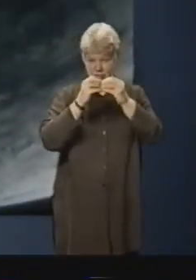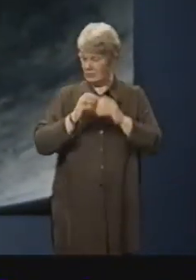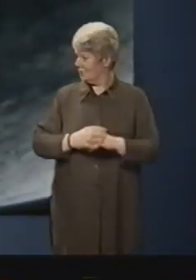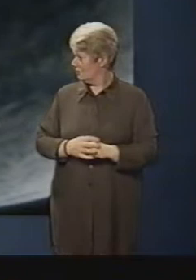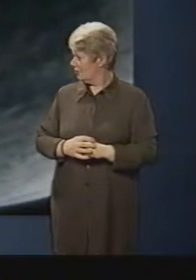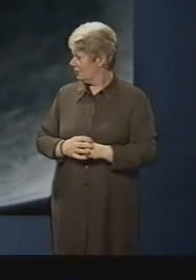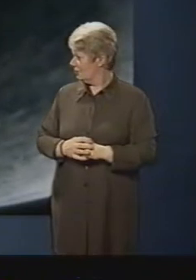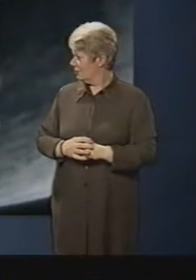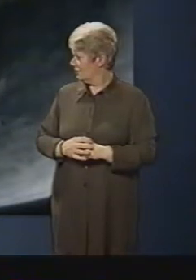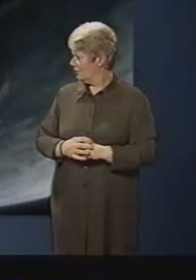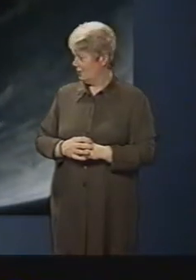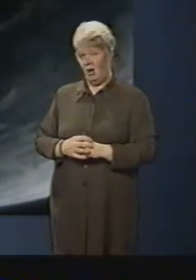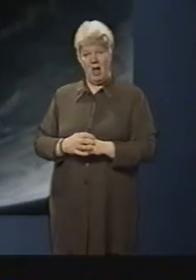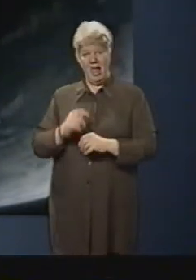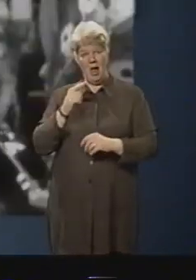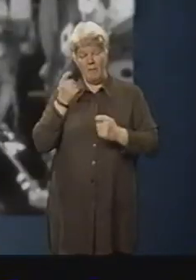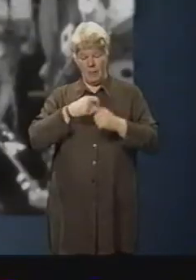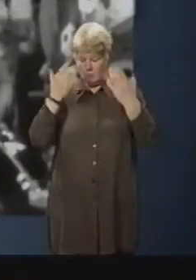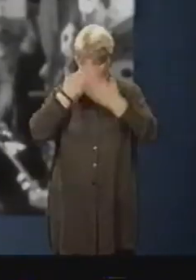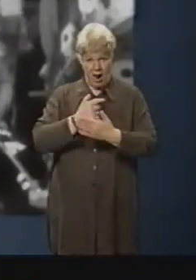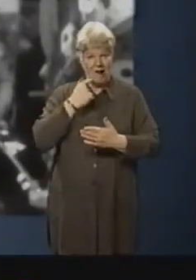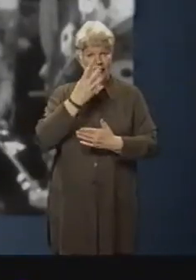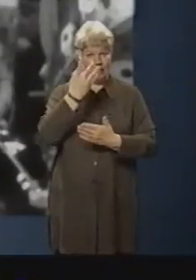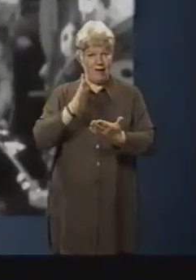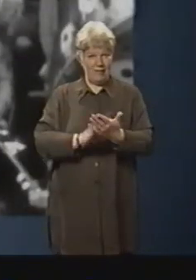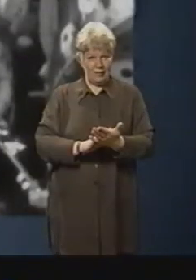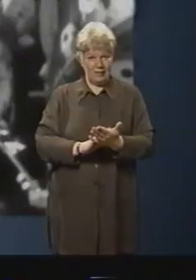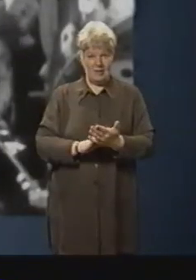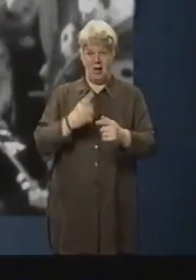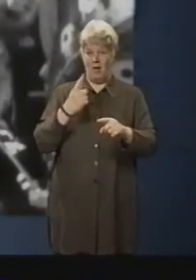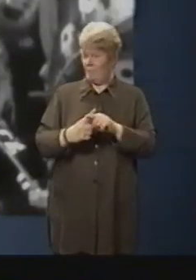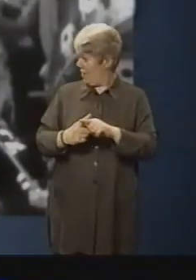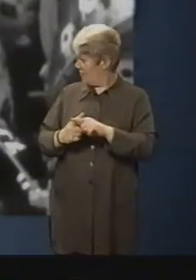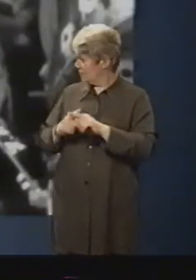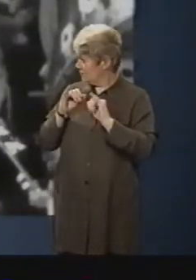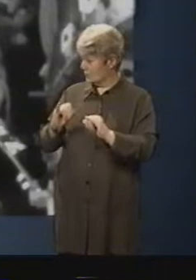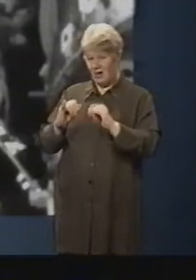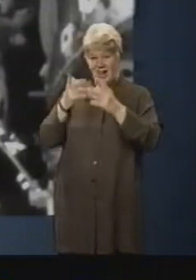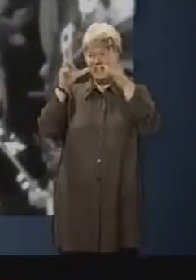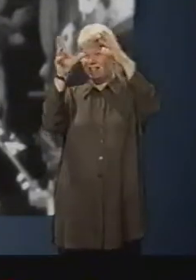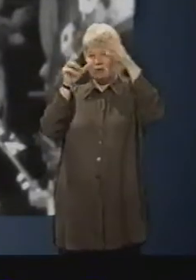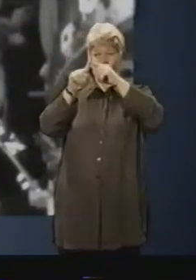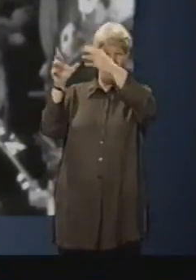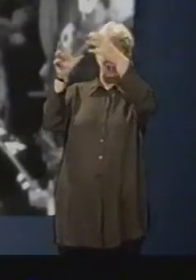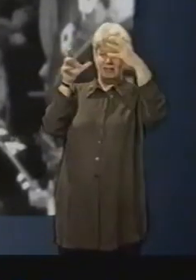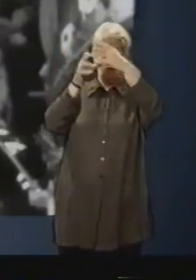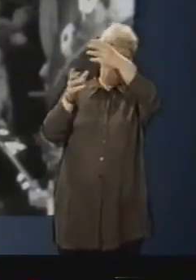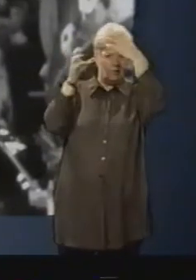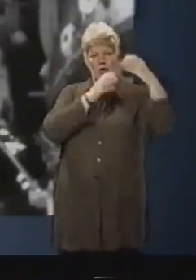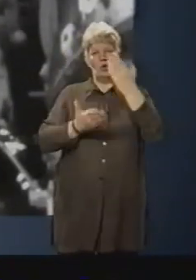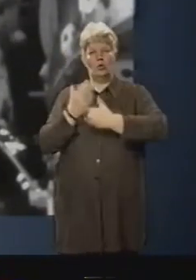Plunged into darkness every 45 minutes, astronaut Jim Voss wrestles to release one component to make room for another.